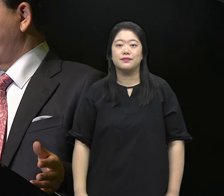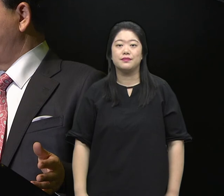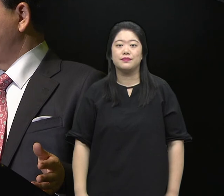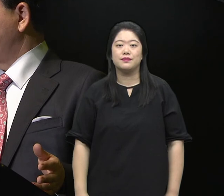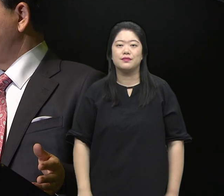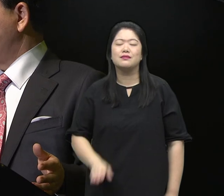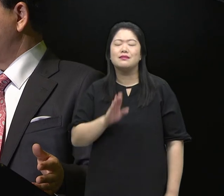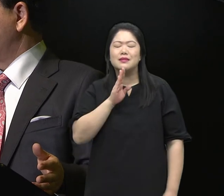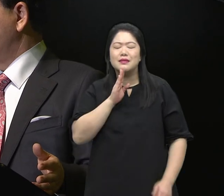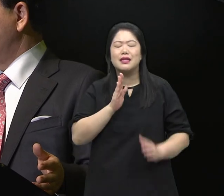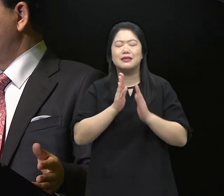Really pray